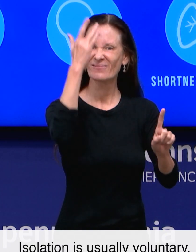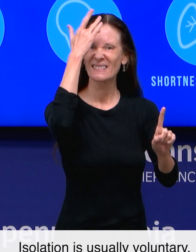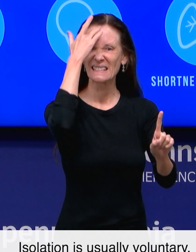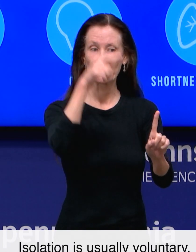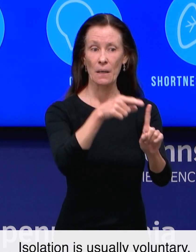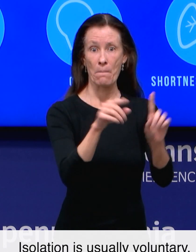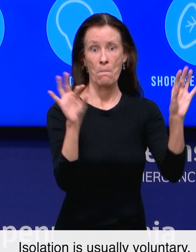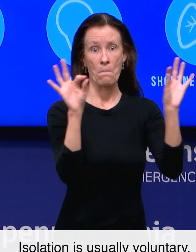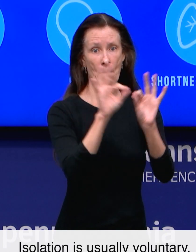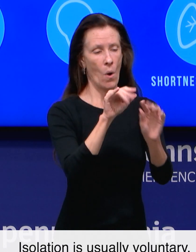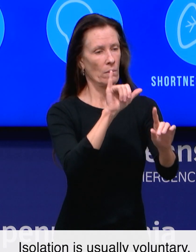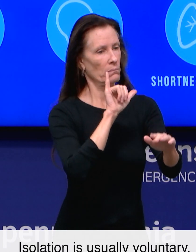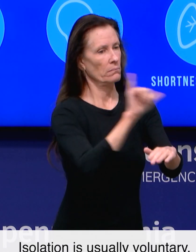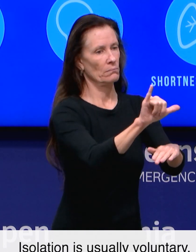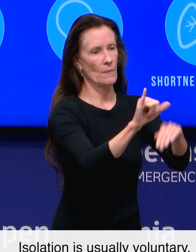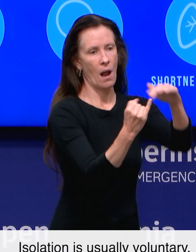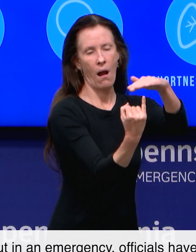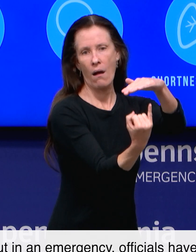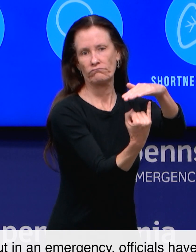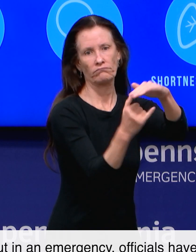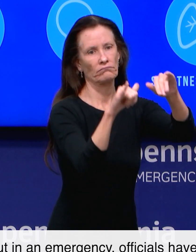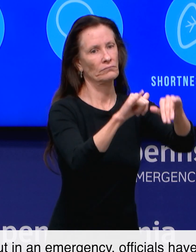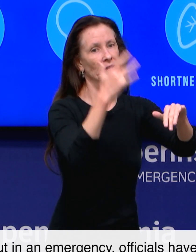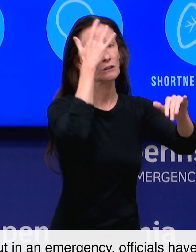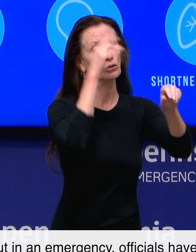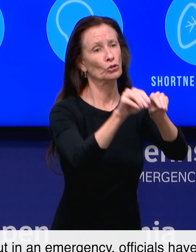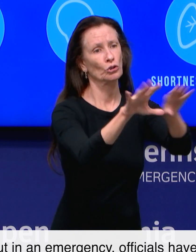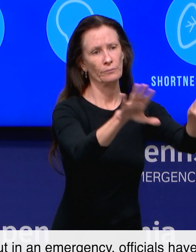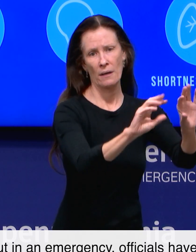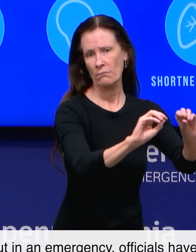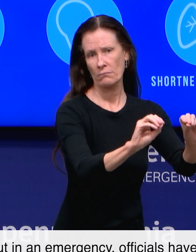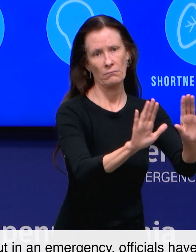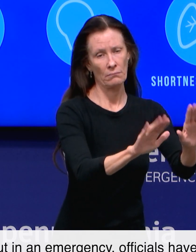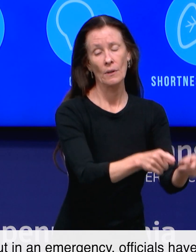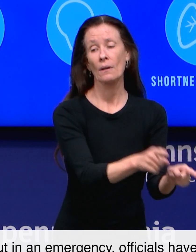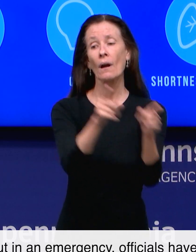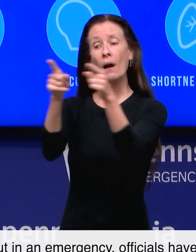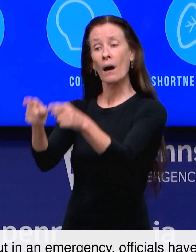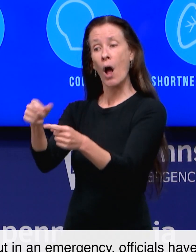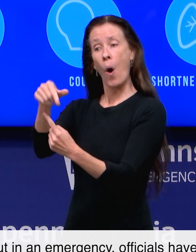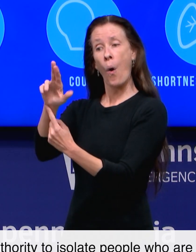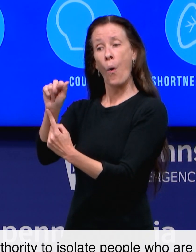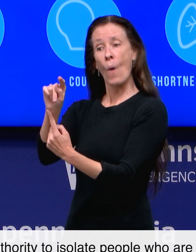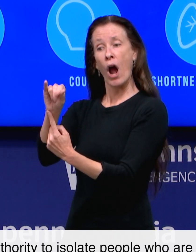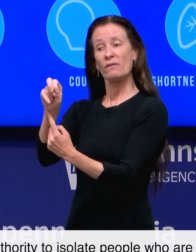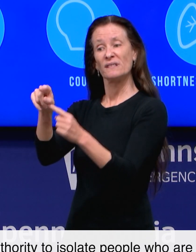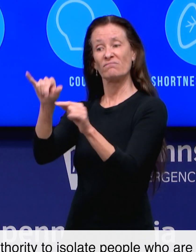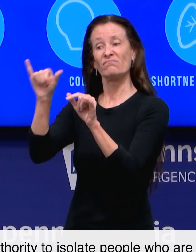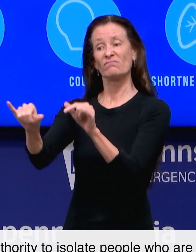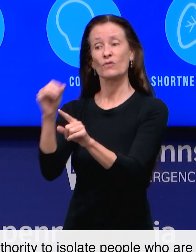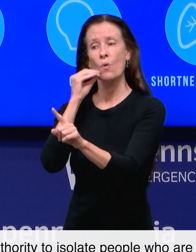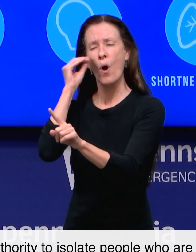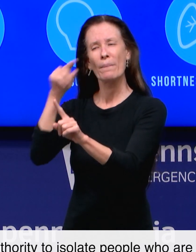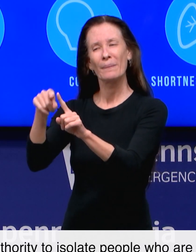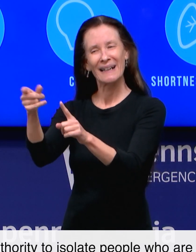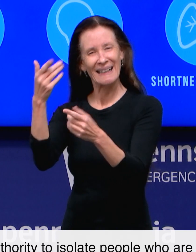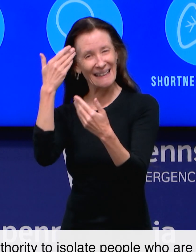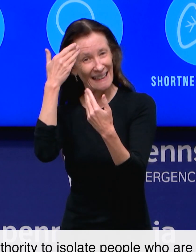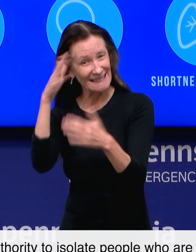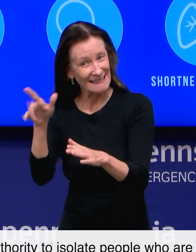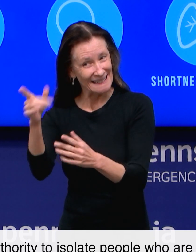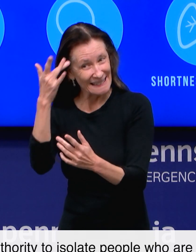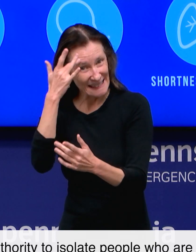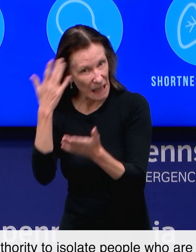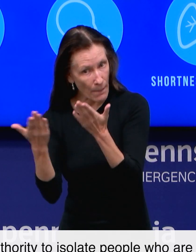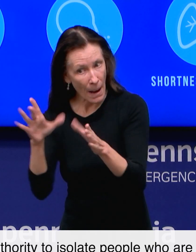Isolation is usually voluntary, but in an emergency, officials have the authority to isolate people who are